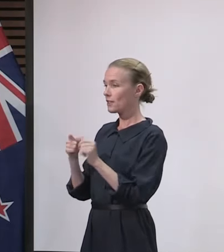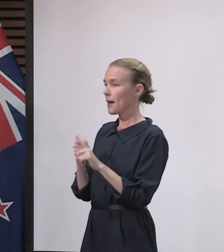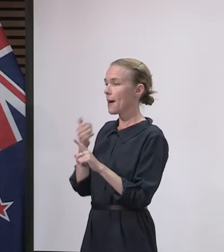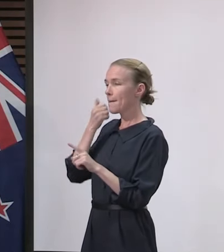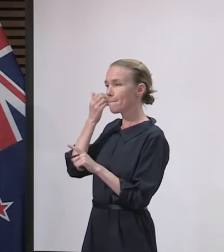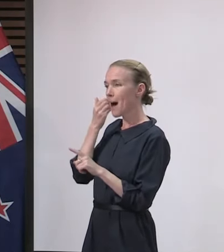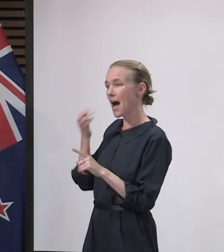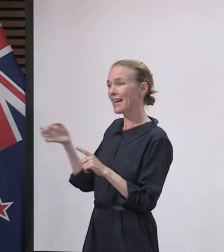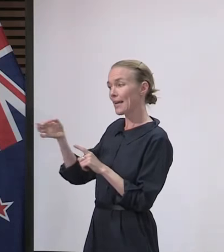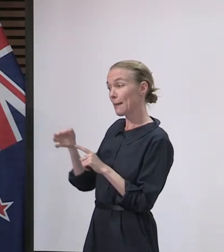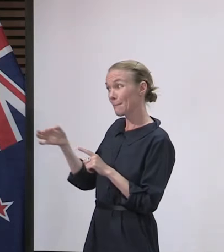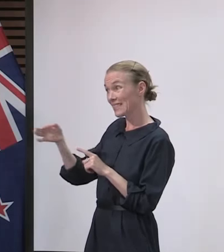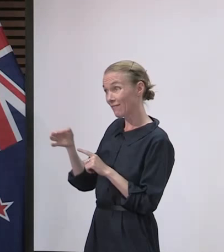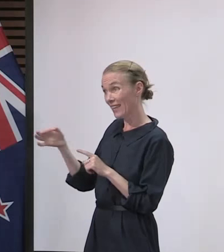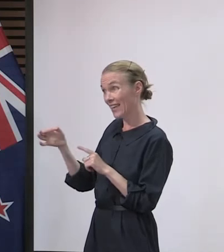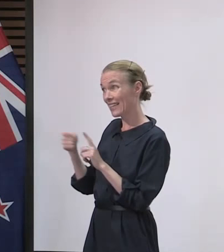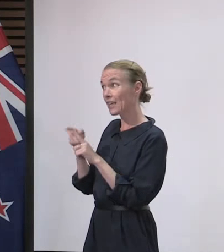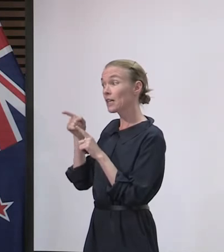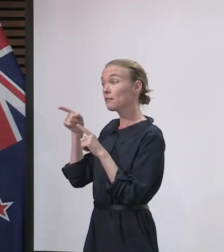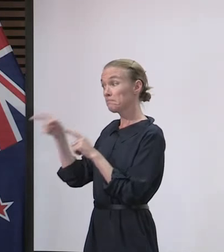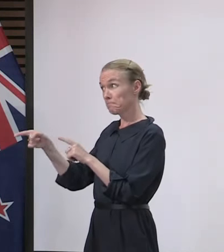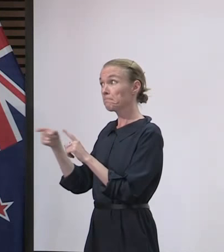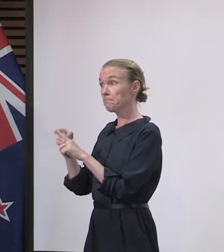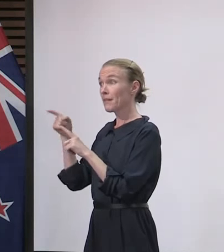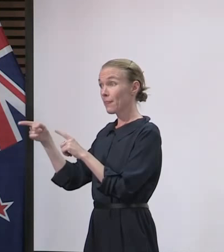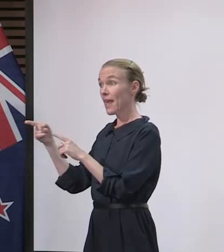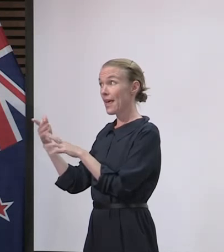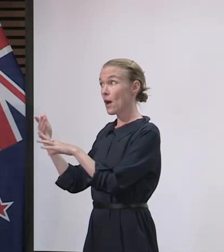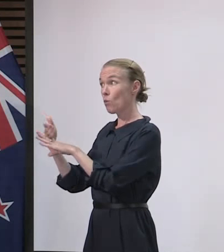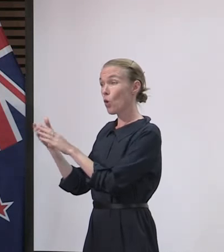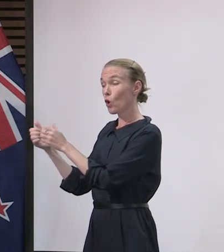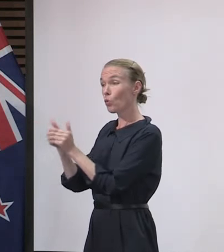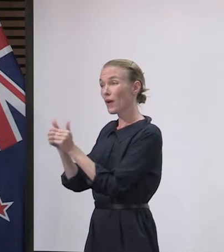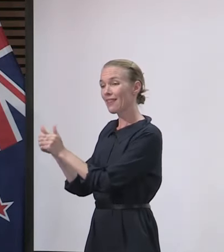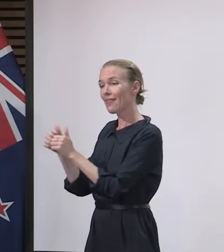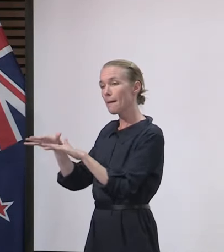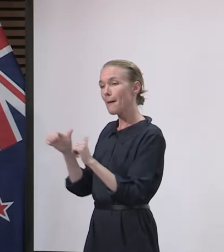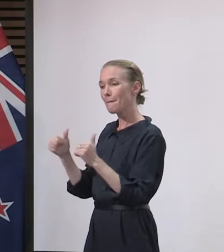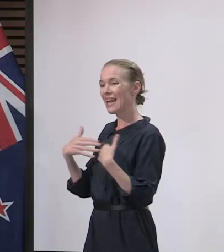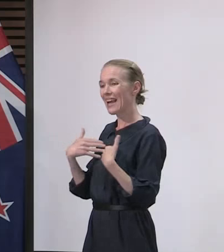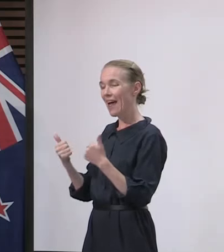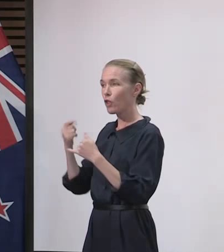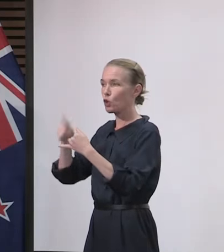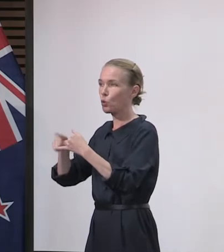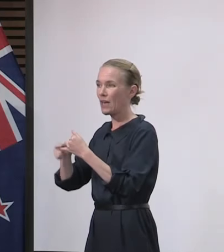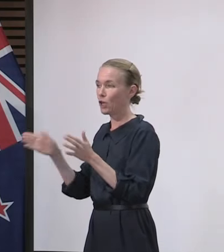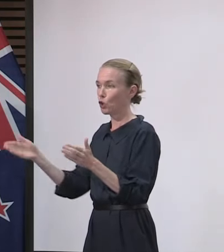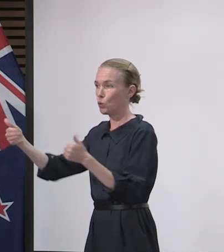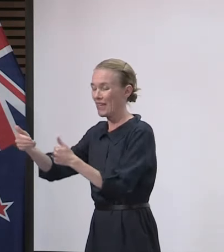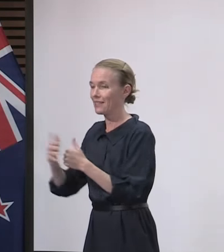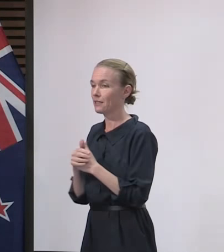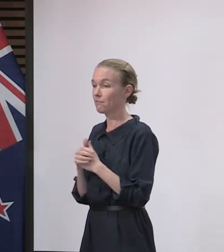areas we've asked the public health units to look at as they develop their plans and really to scale up is to